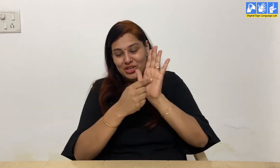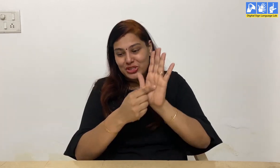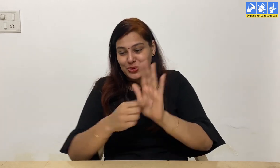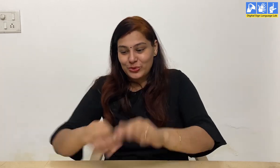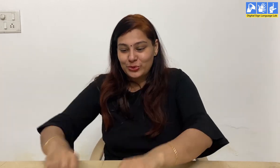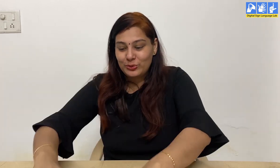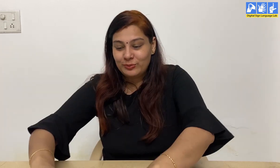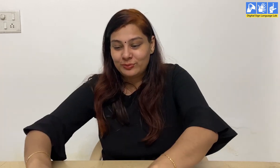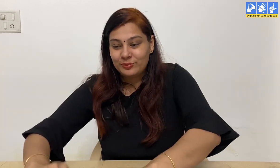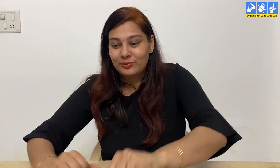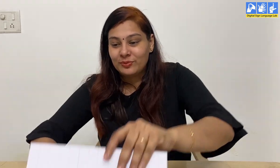Just like this.